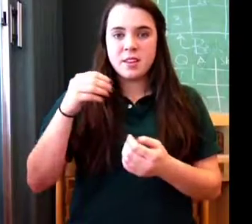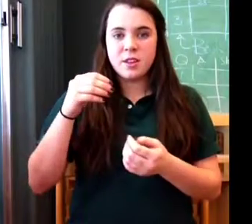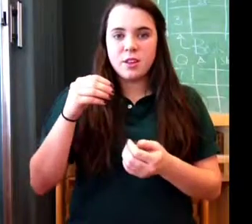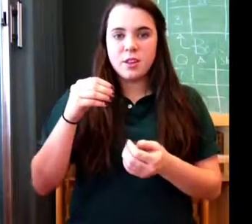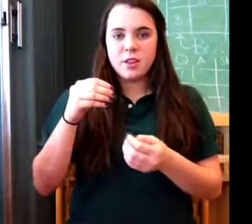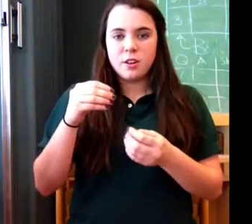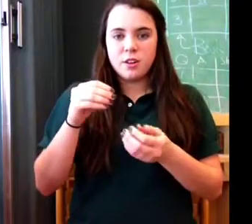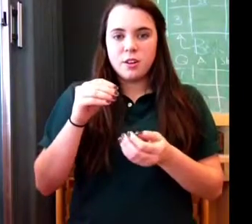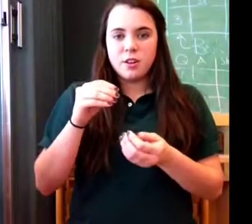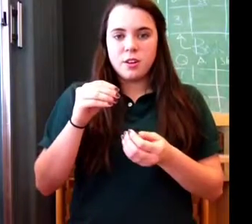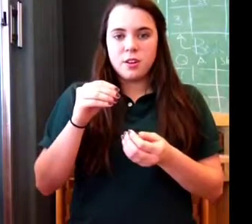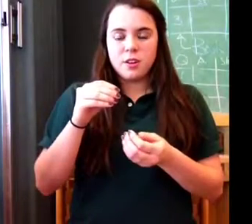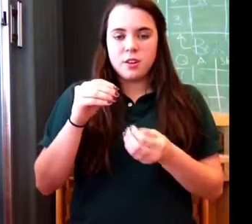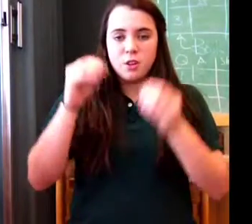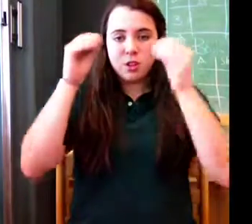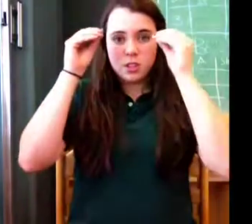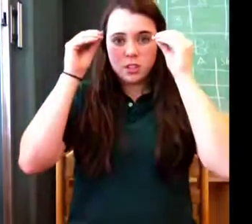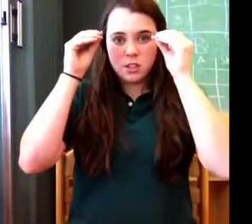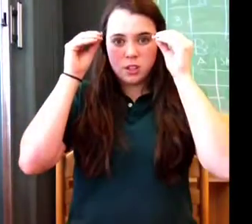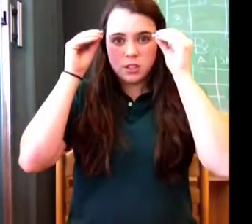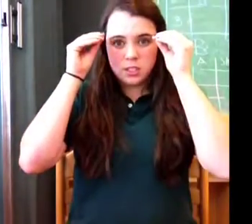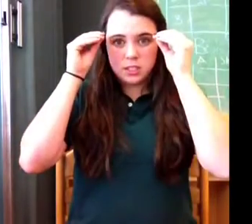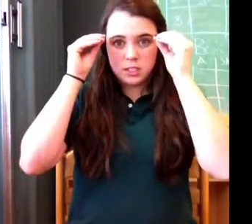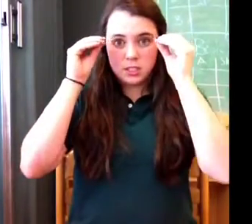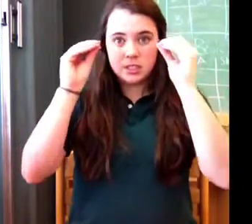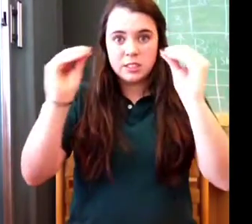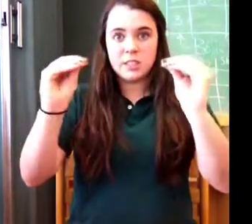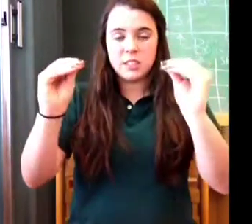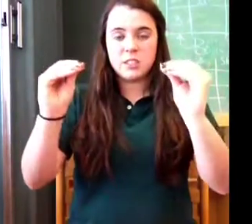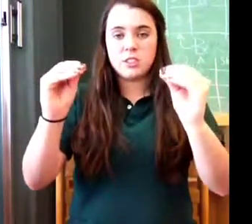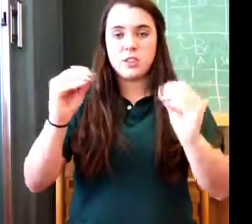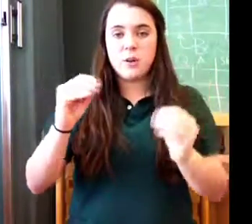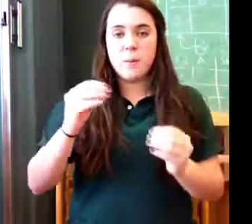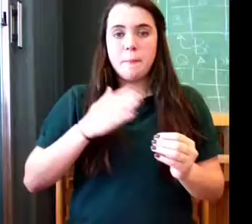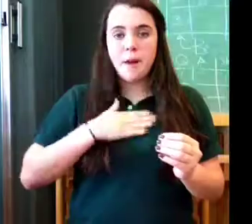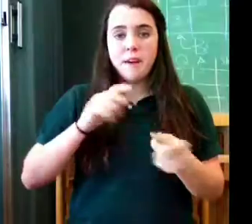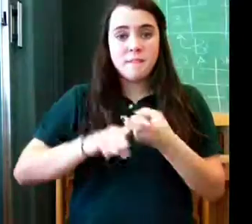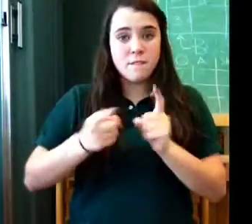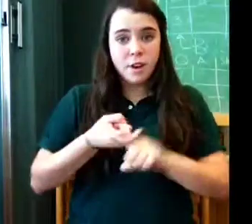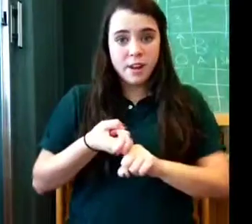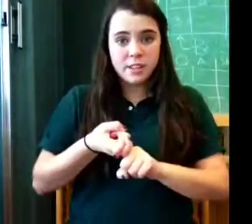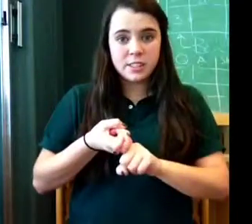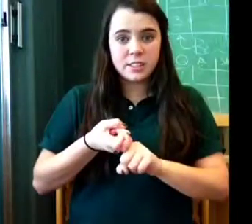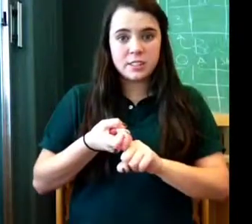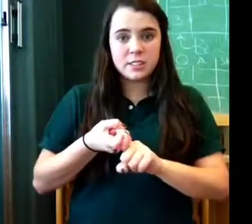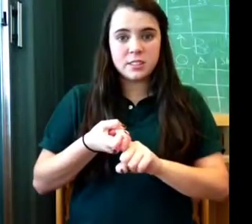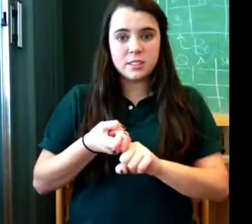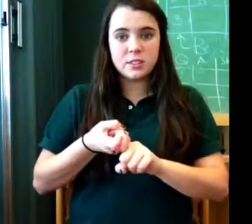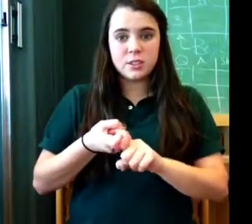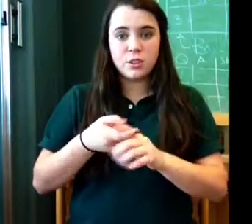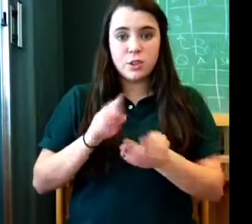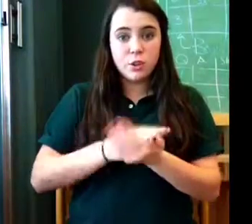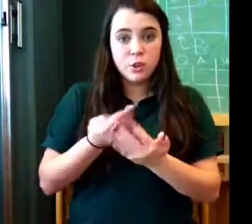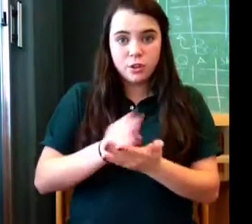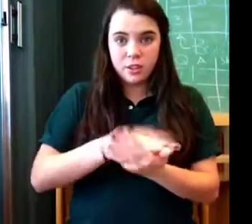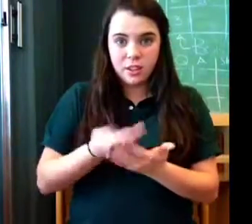What do I do now? Trash that Hey,